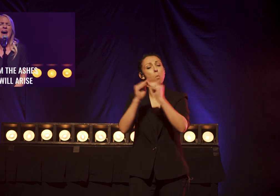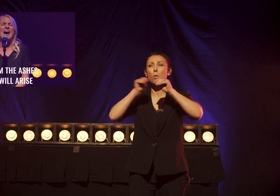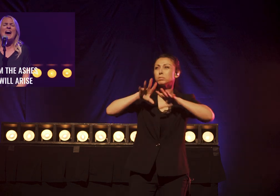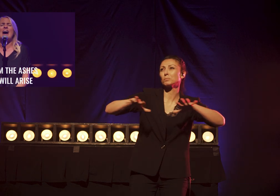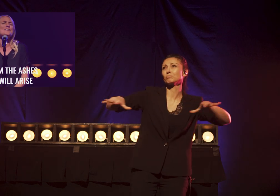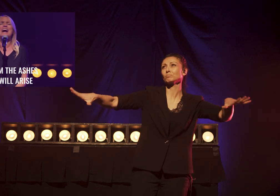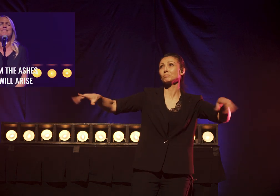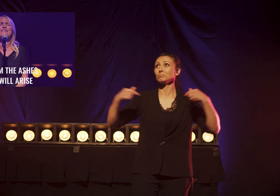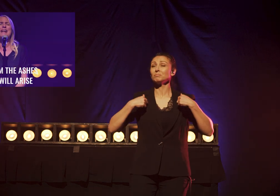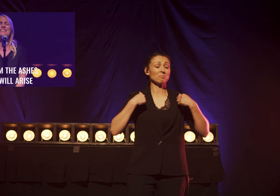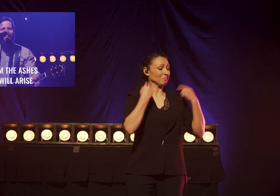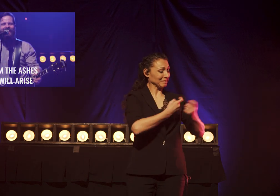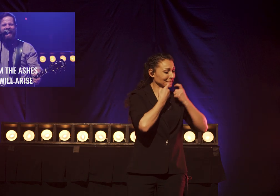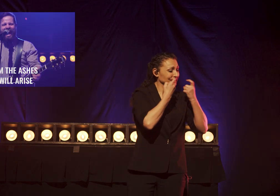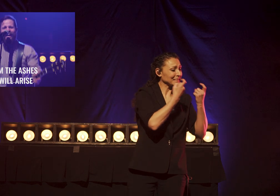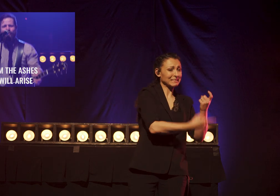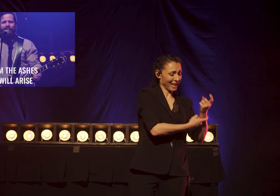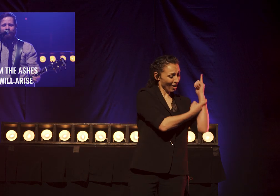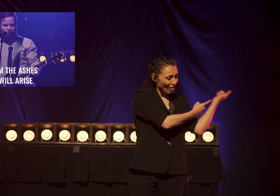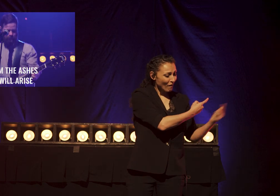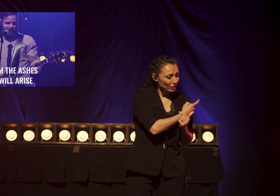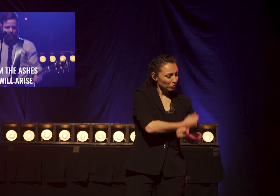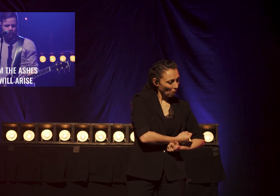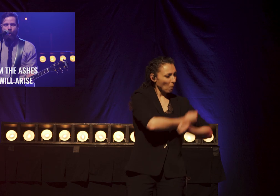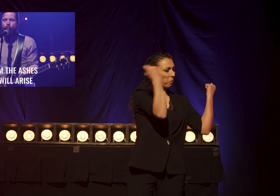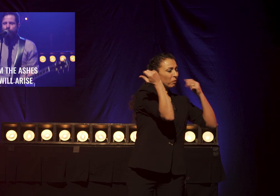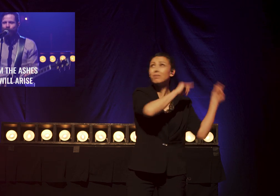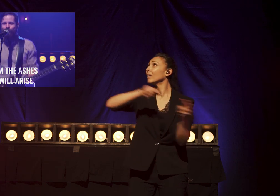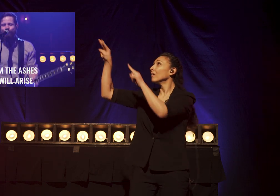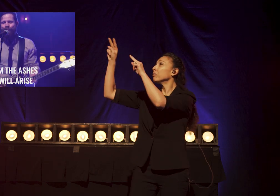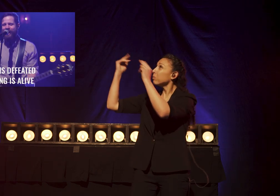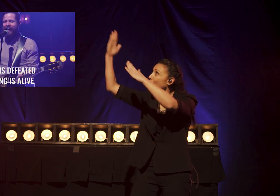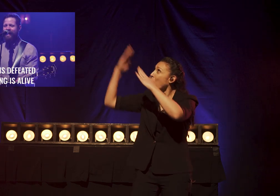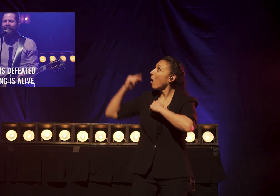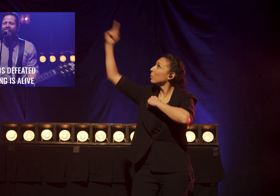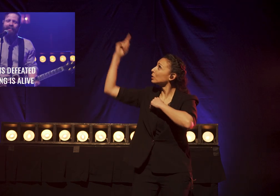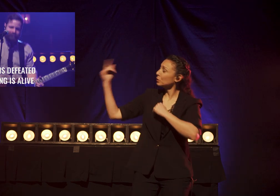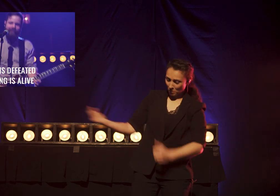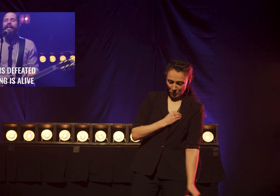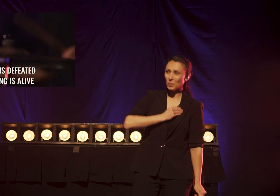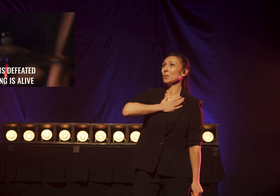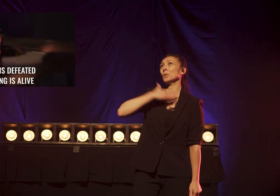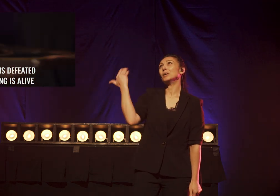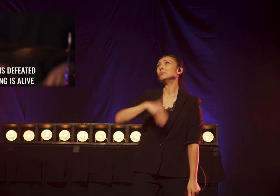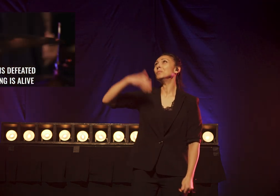Up from the ashes Hope will arise Death is